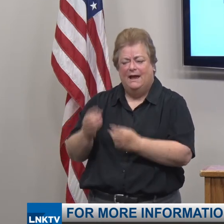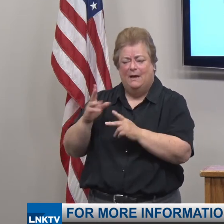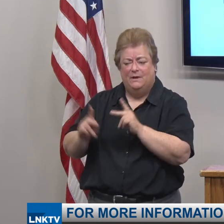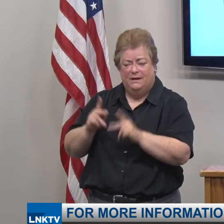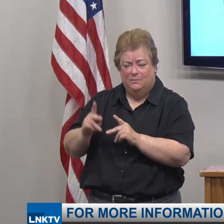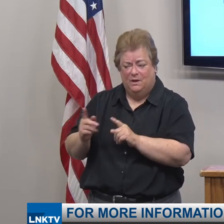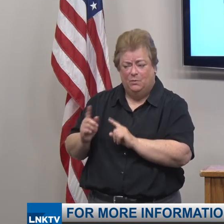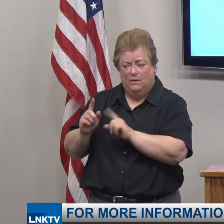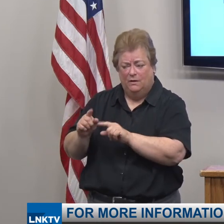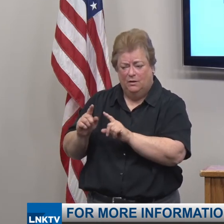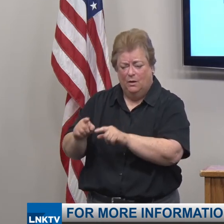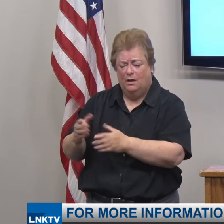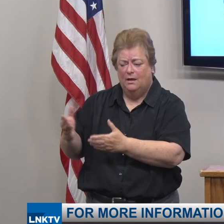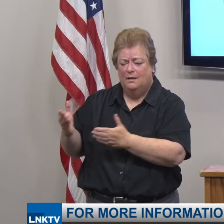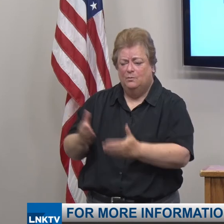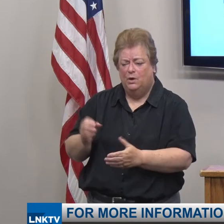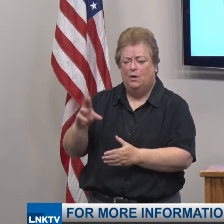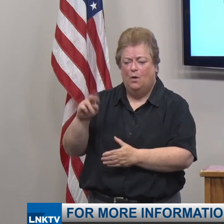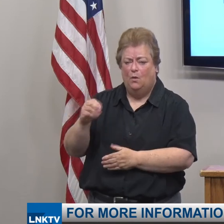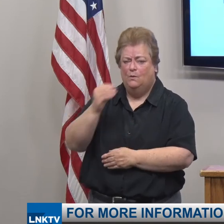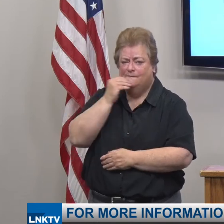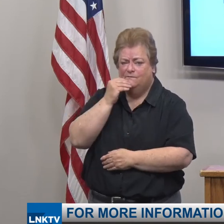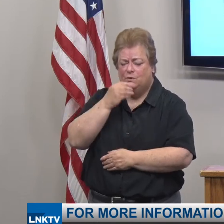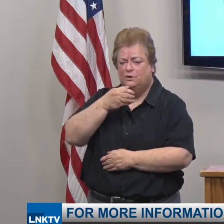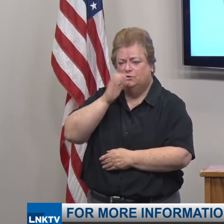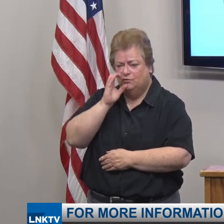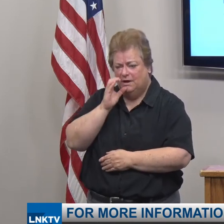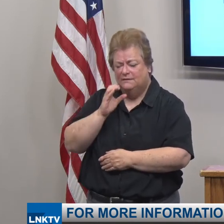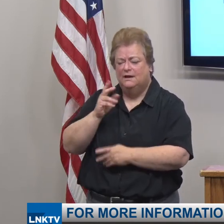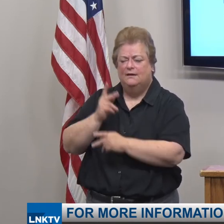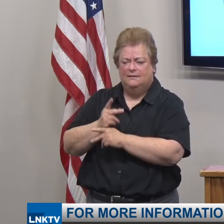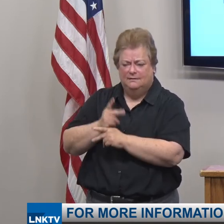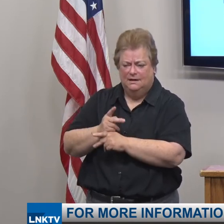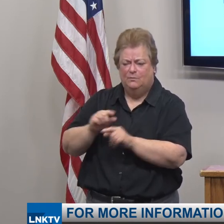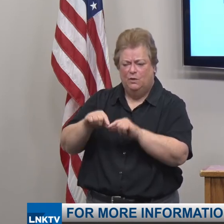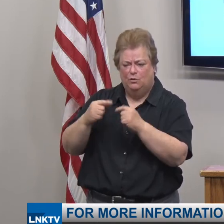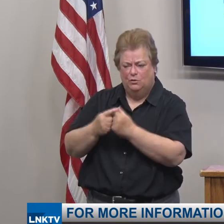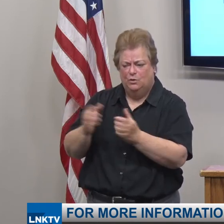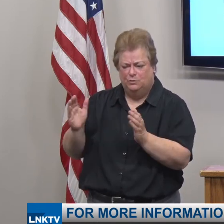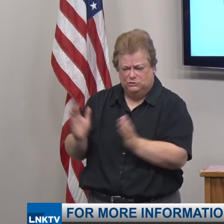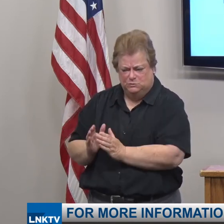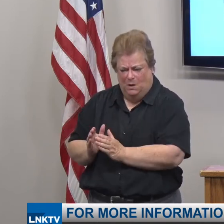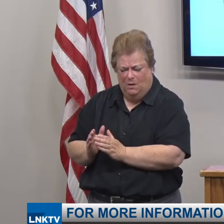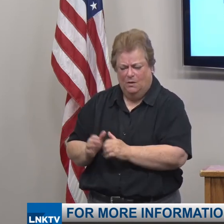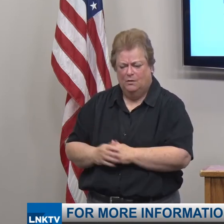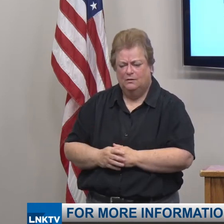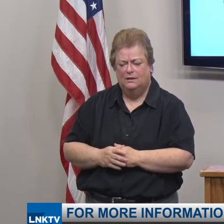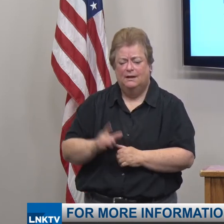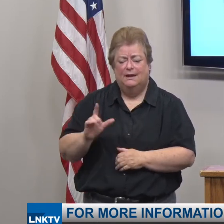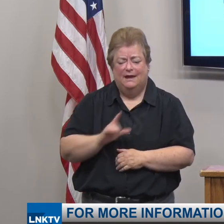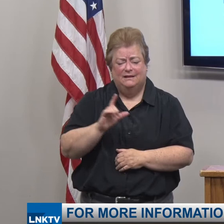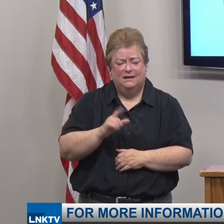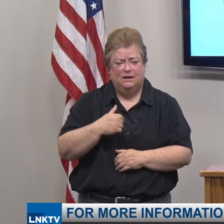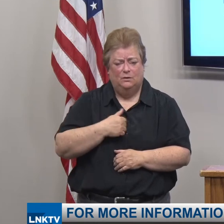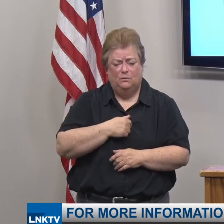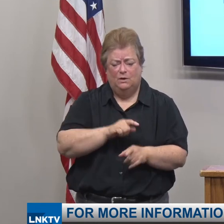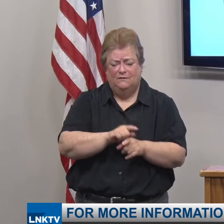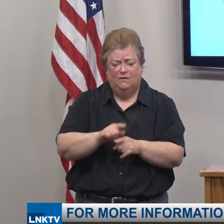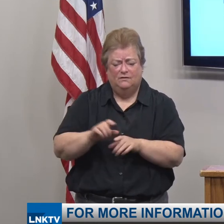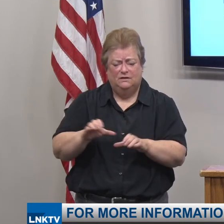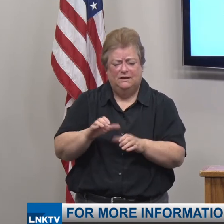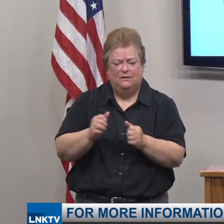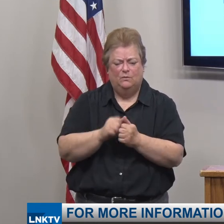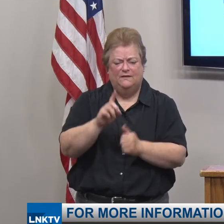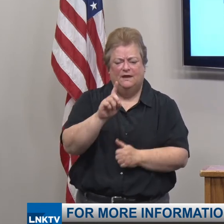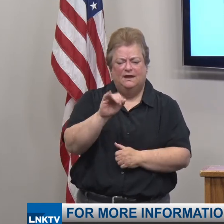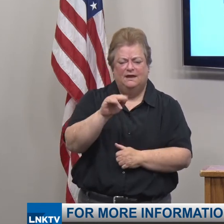have there, bring their own food and drinks, and keep the group smaller. And in Lincoln, we've also done a great deal with dine